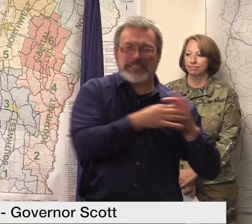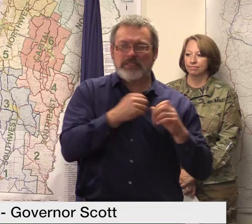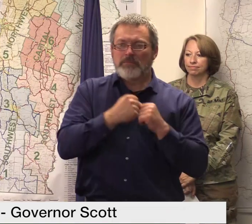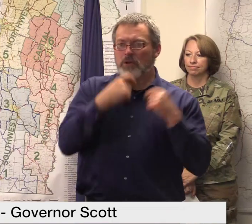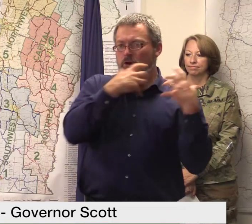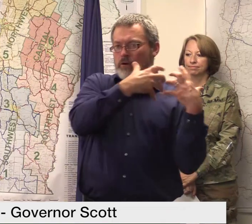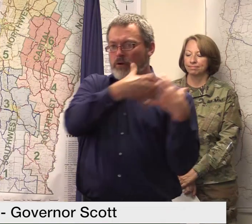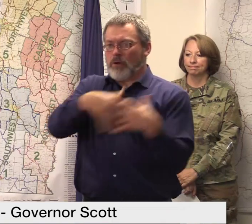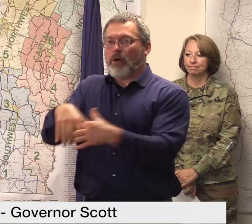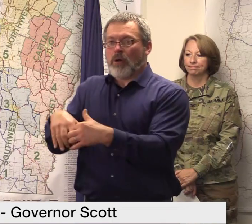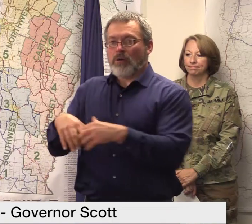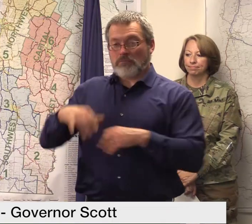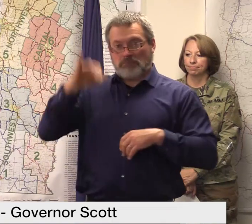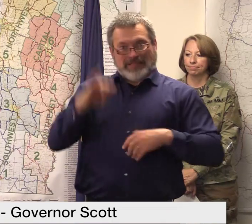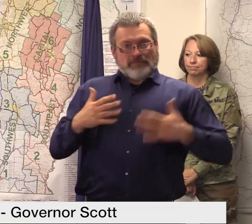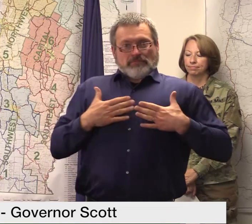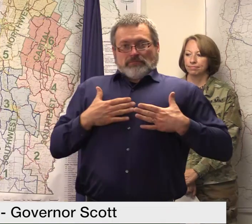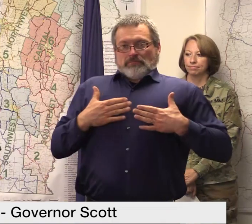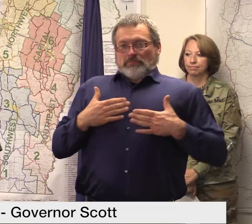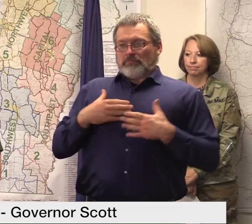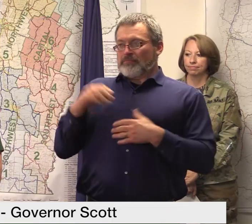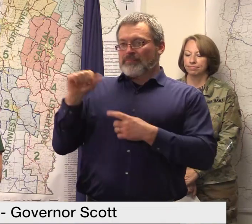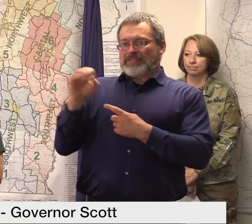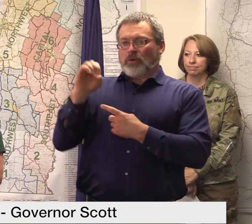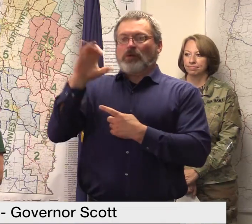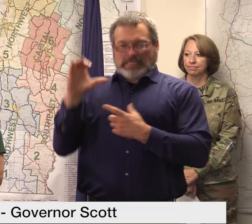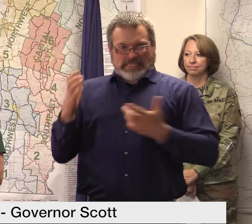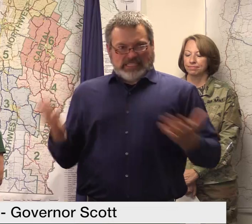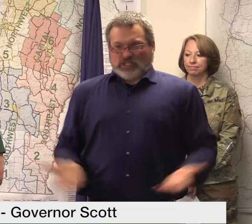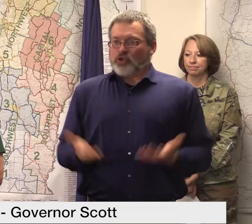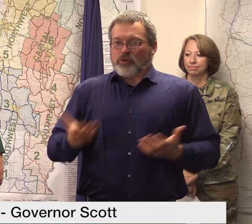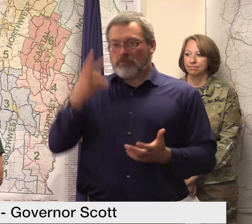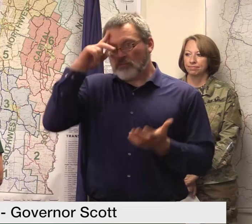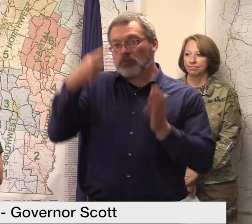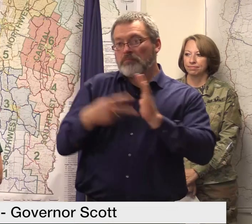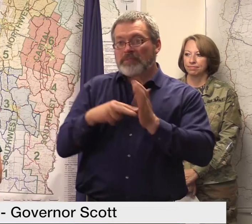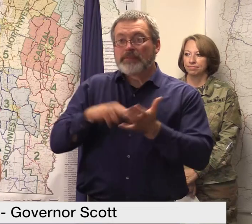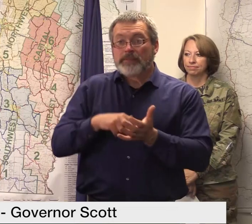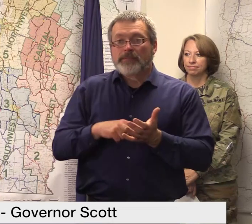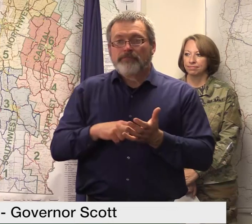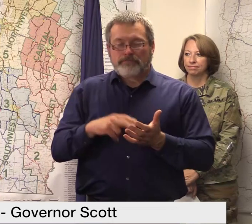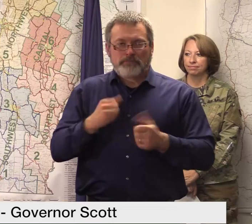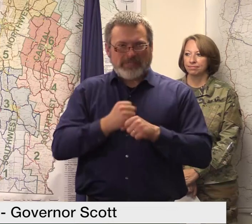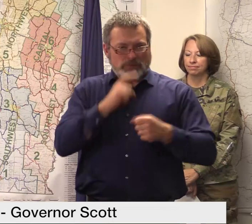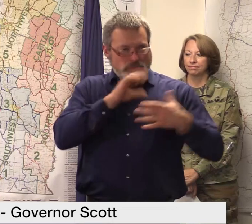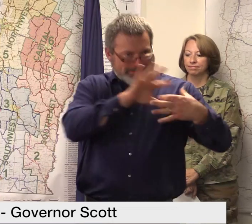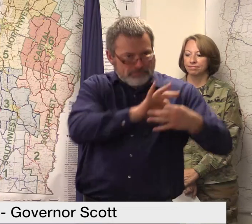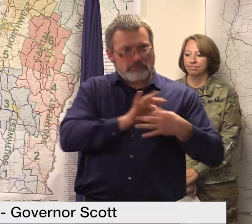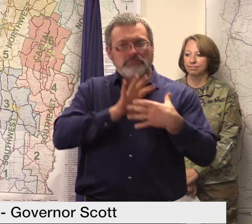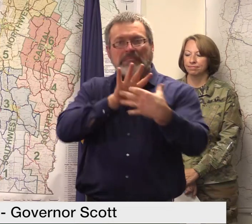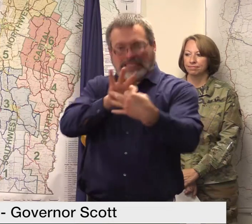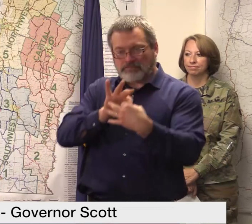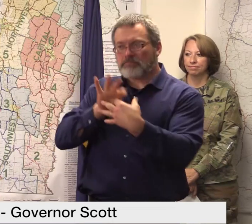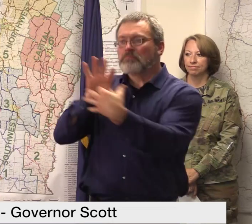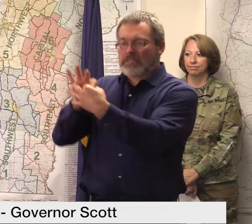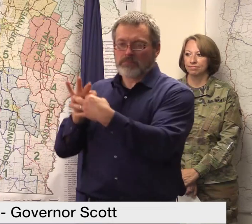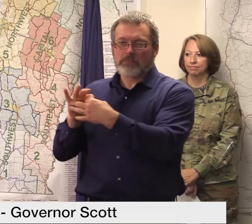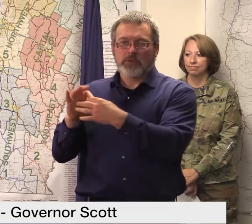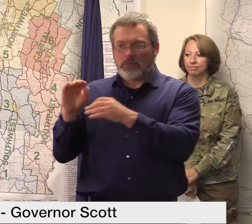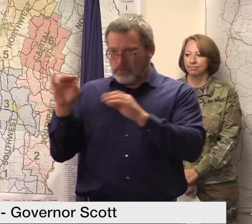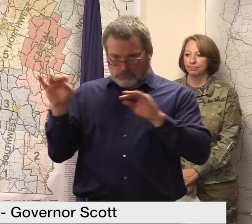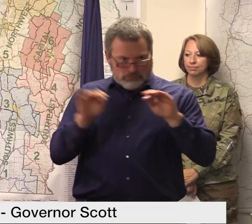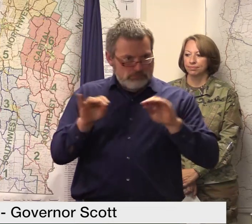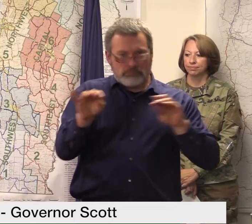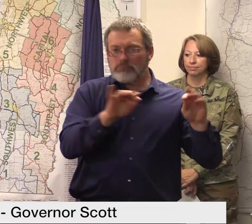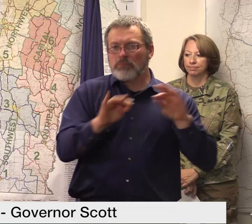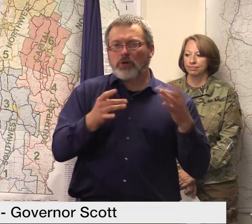Vermont in action it is through these partners and our constant coordination and communication that we are addressing needs